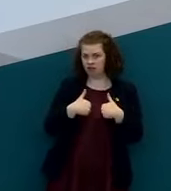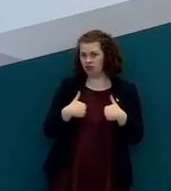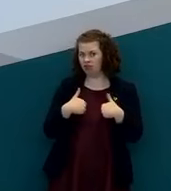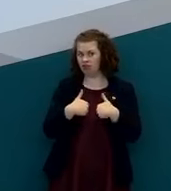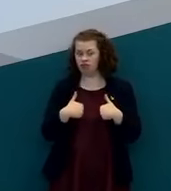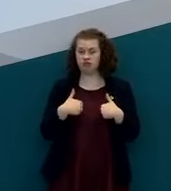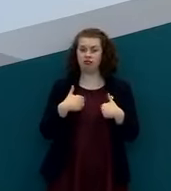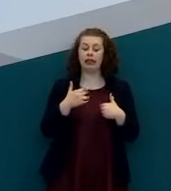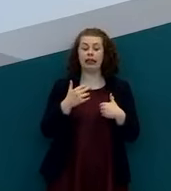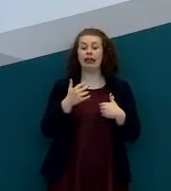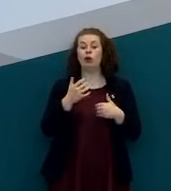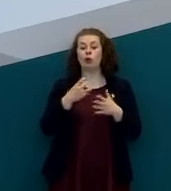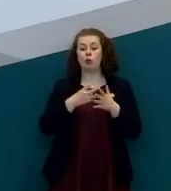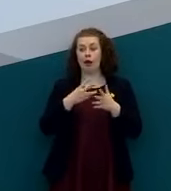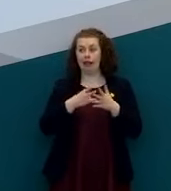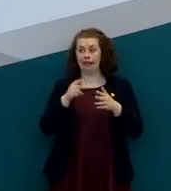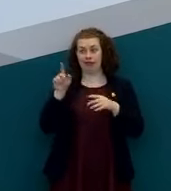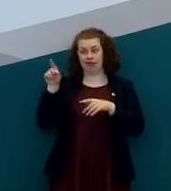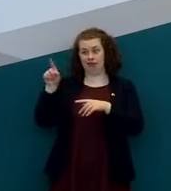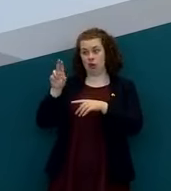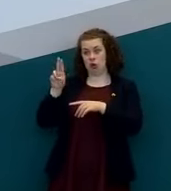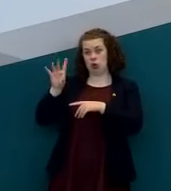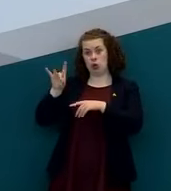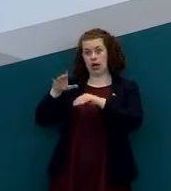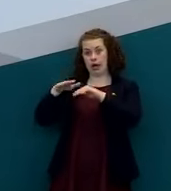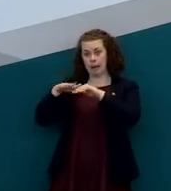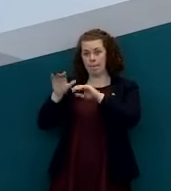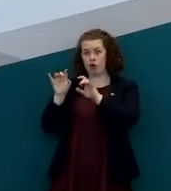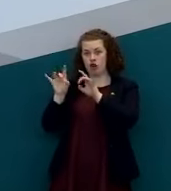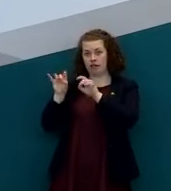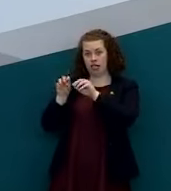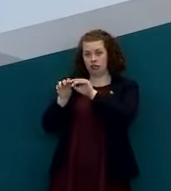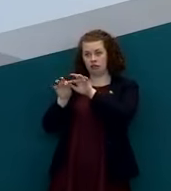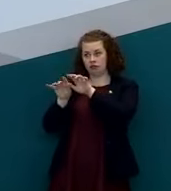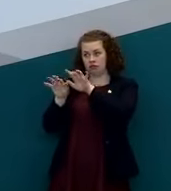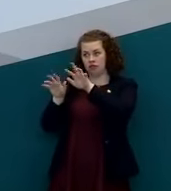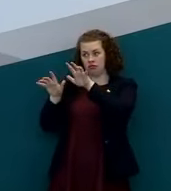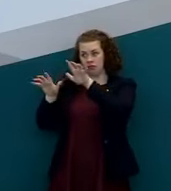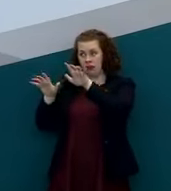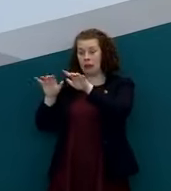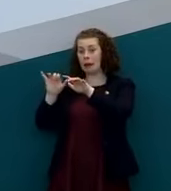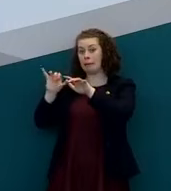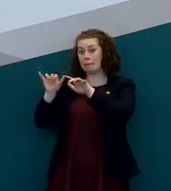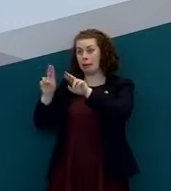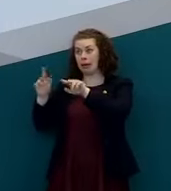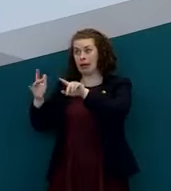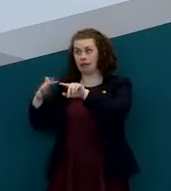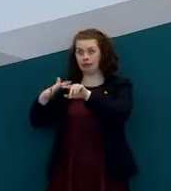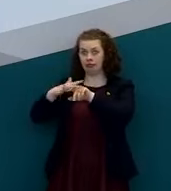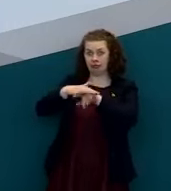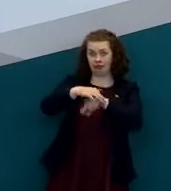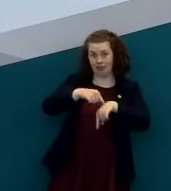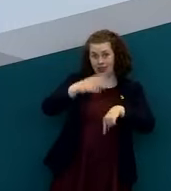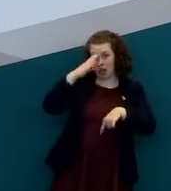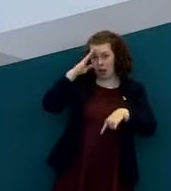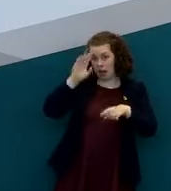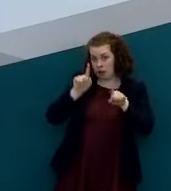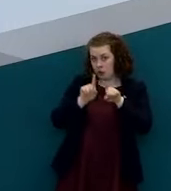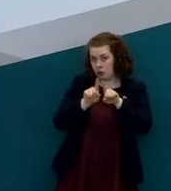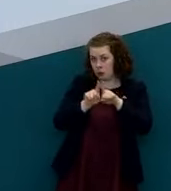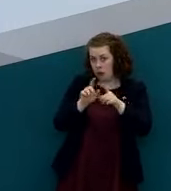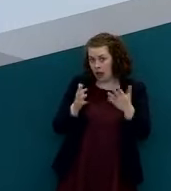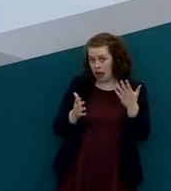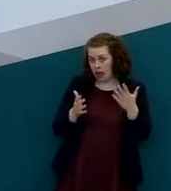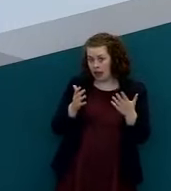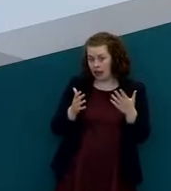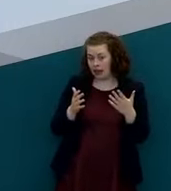crisis kind of develops in england and the rest of the uk that they could potentially be kind of traveled to ireland to i suppose try and weather out